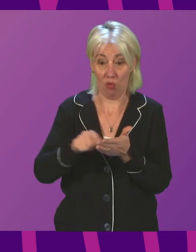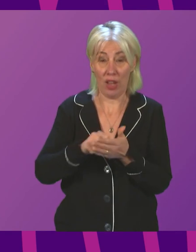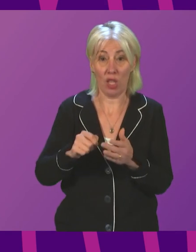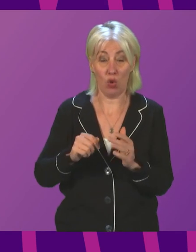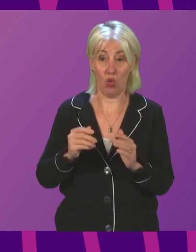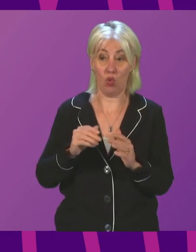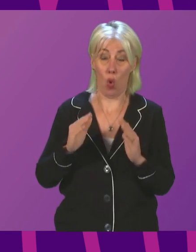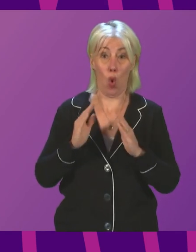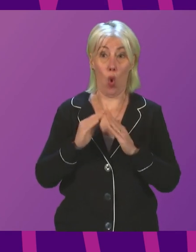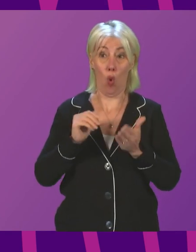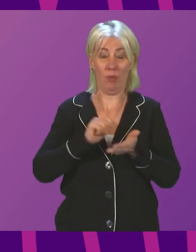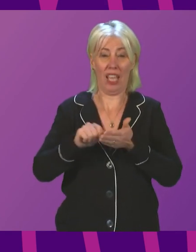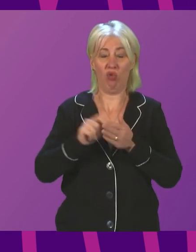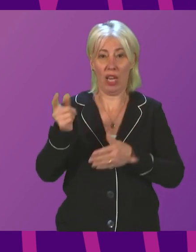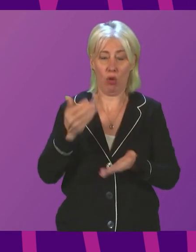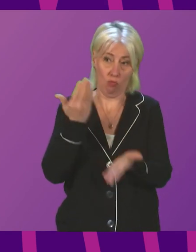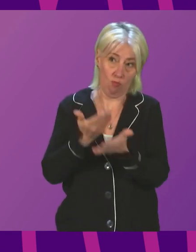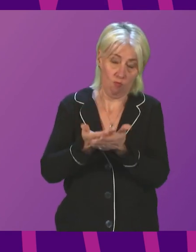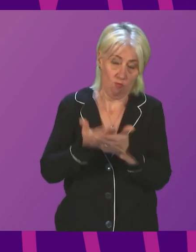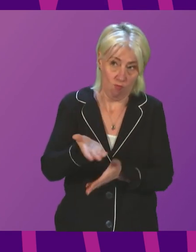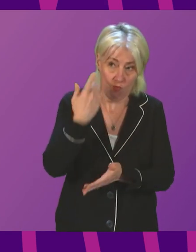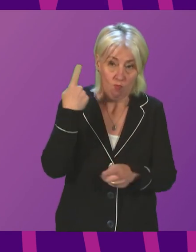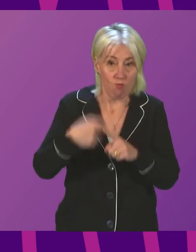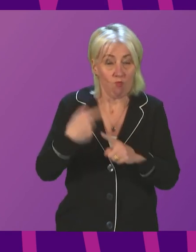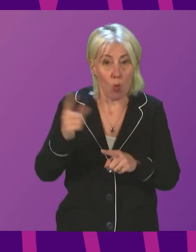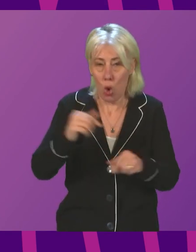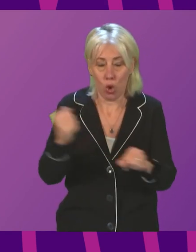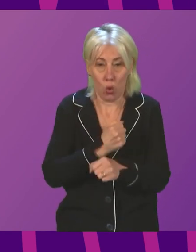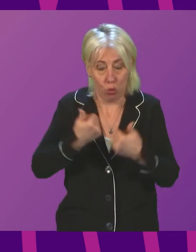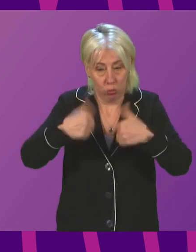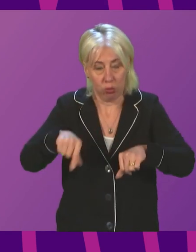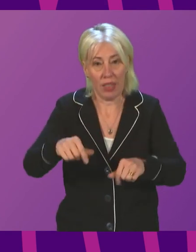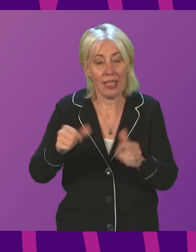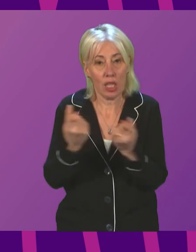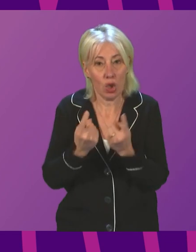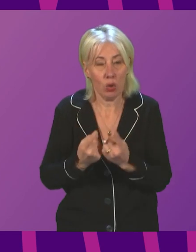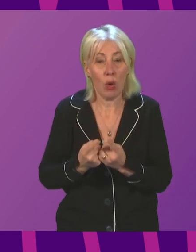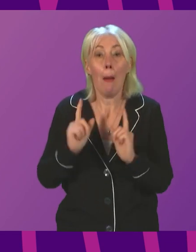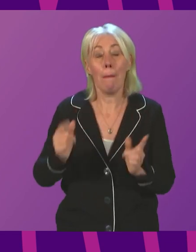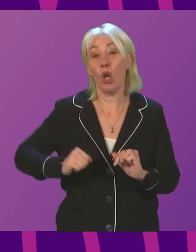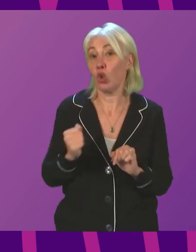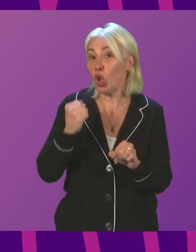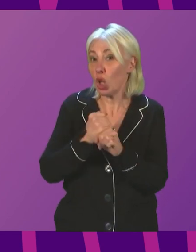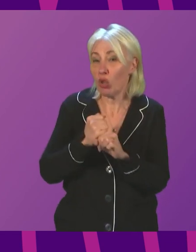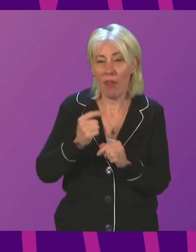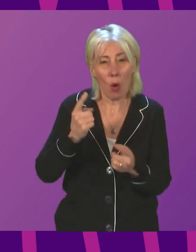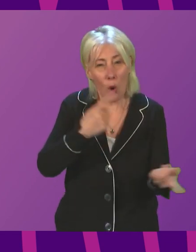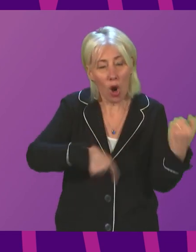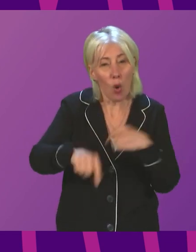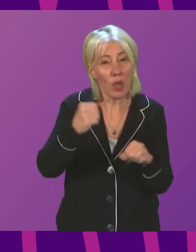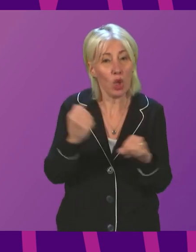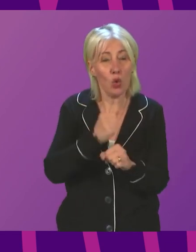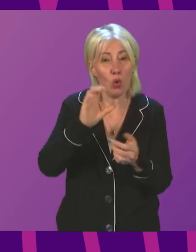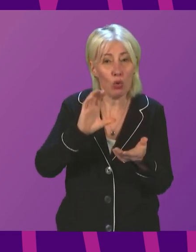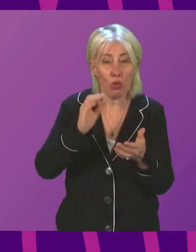immediate and urgent action to alleviate this problem. However, what more can the Scottish Government to do to help these businesses under the current